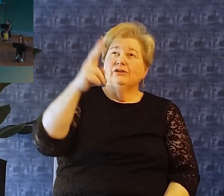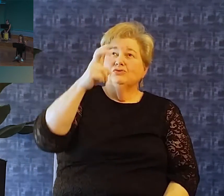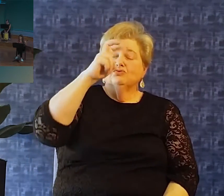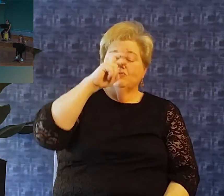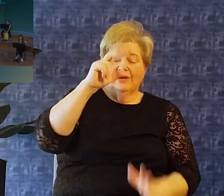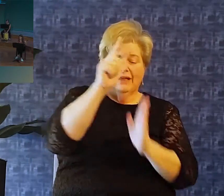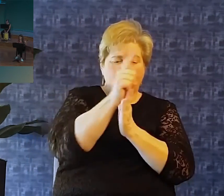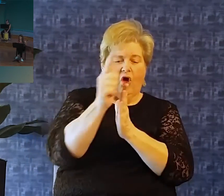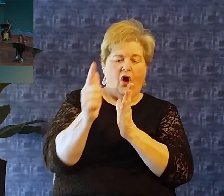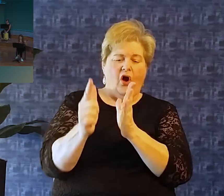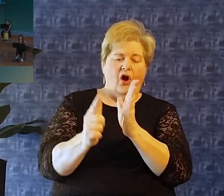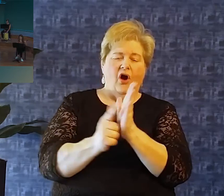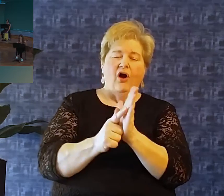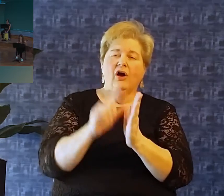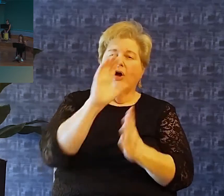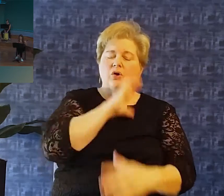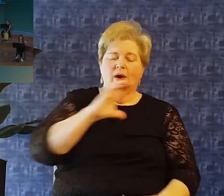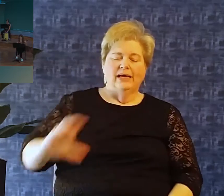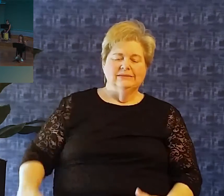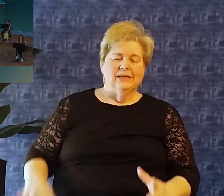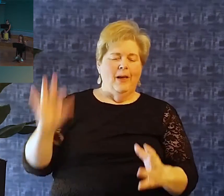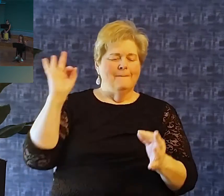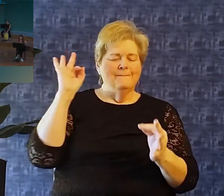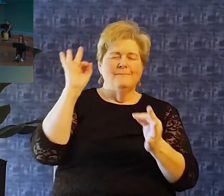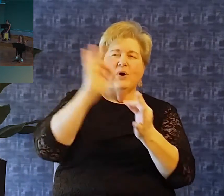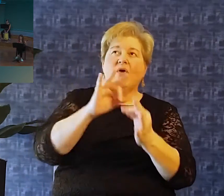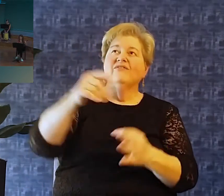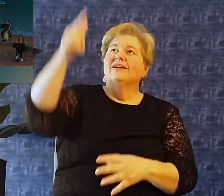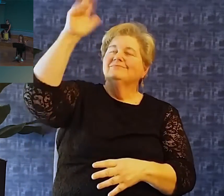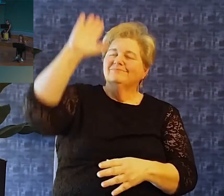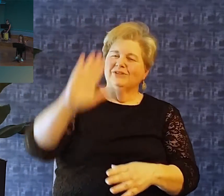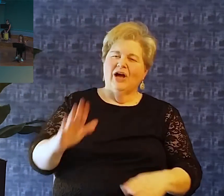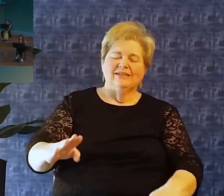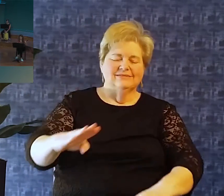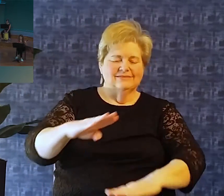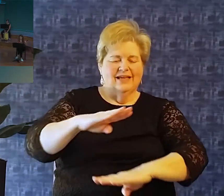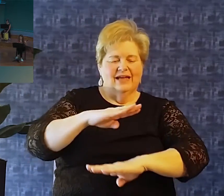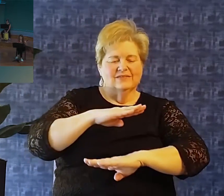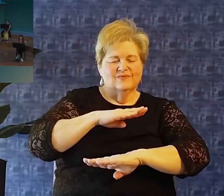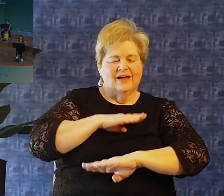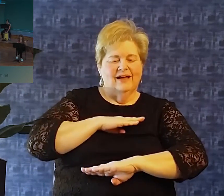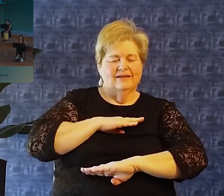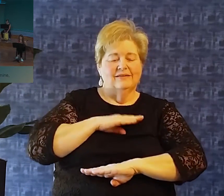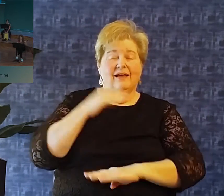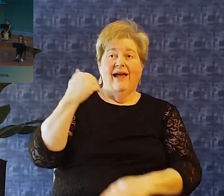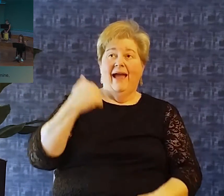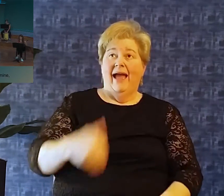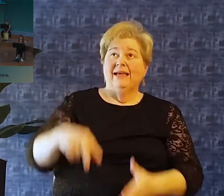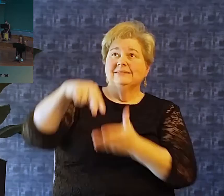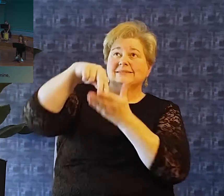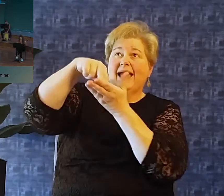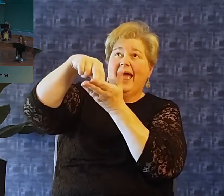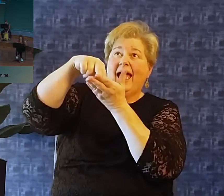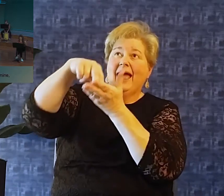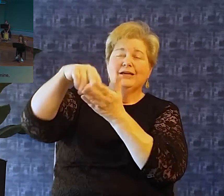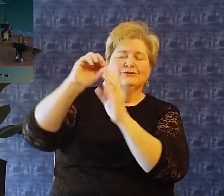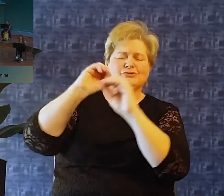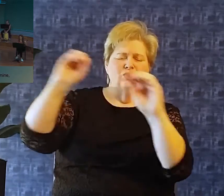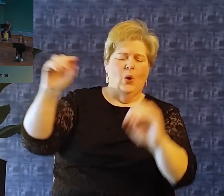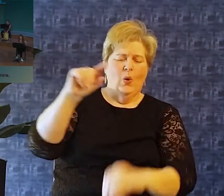God's daunting law, Christ's master in my stead All blessed I